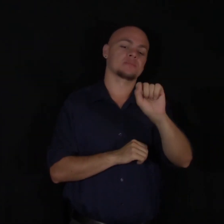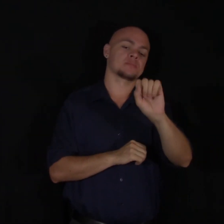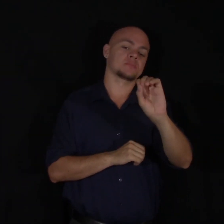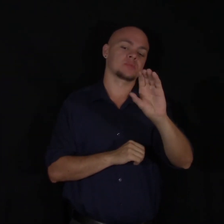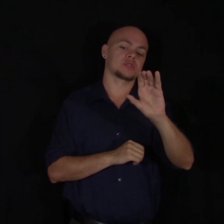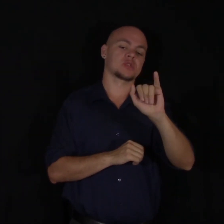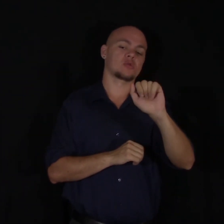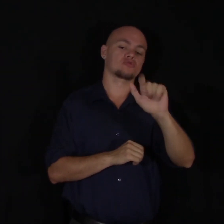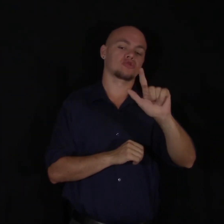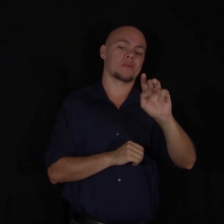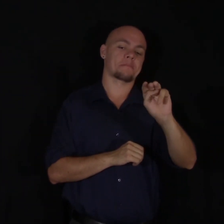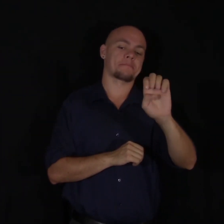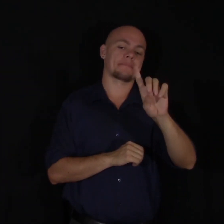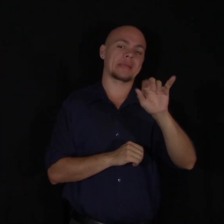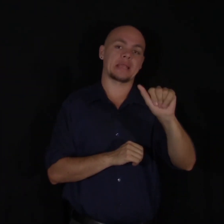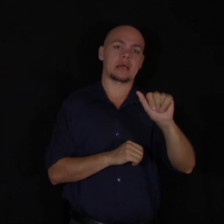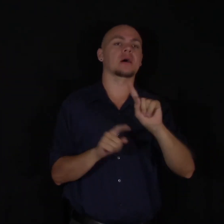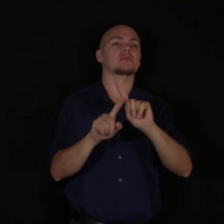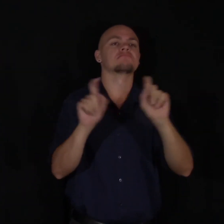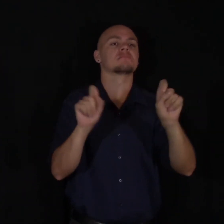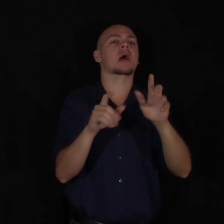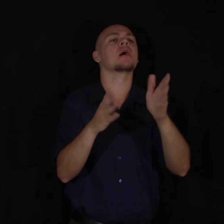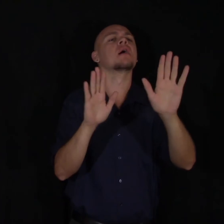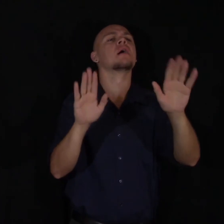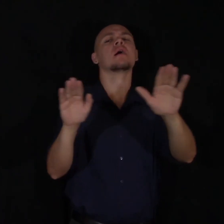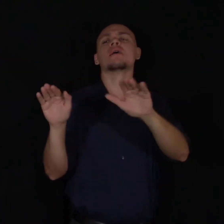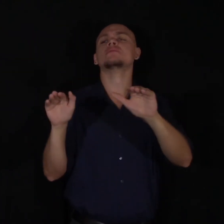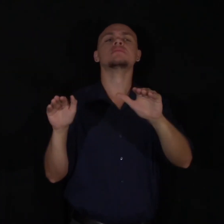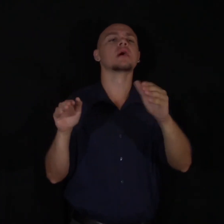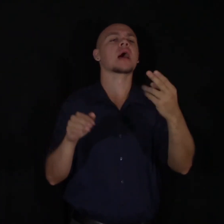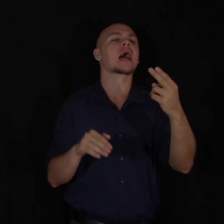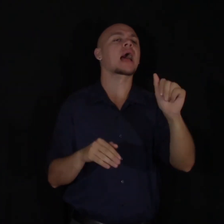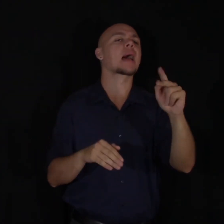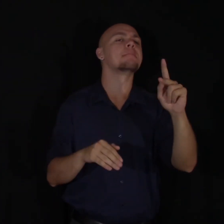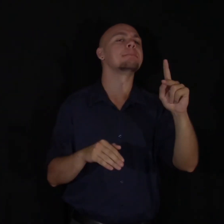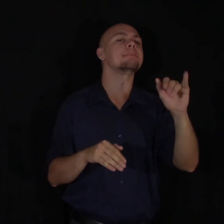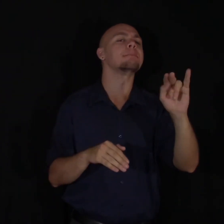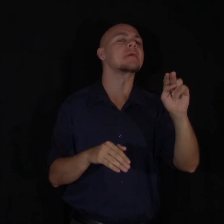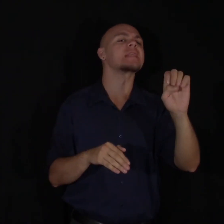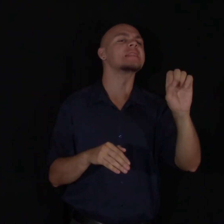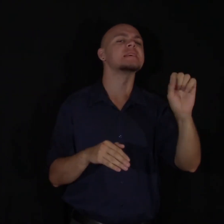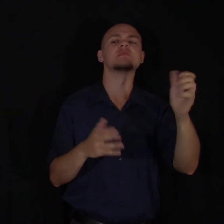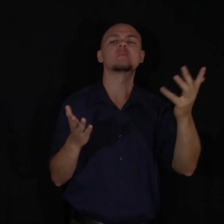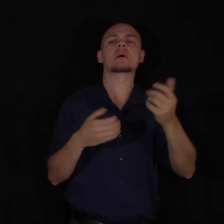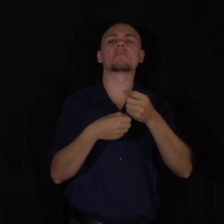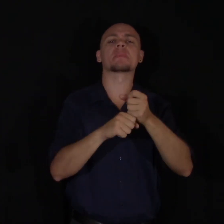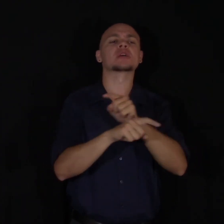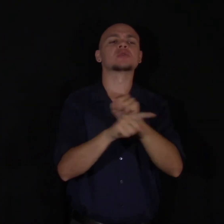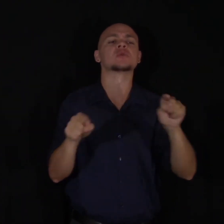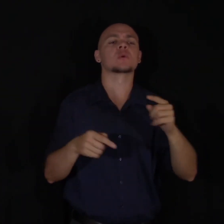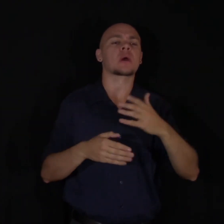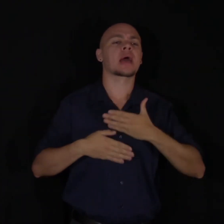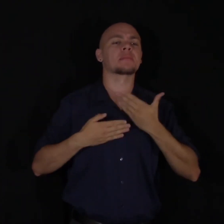And I asked my friends, what is happiness? What makes you happy? I only got 50 responses.